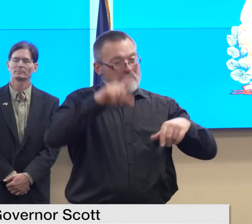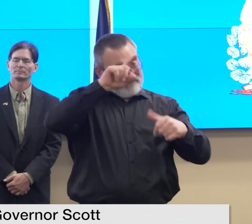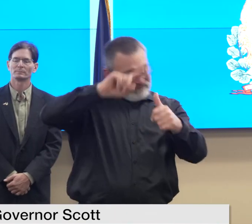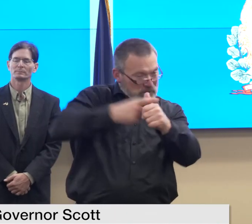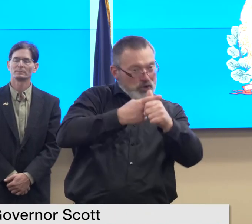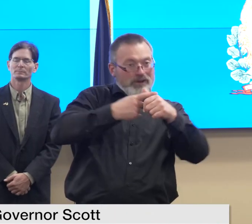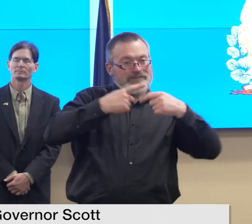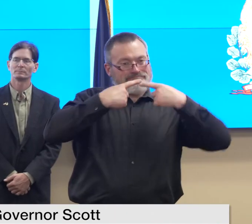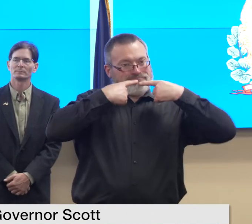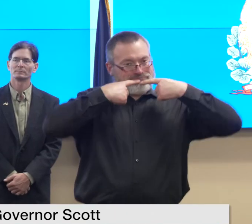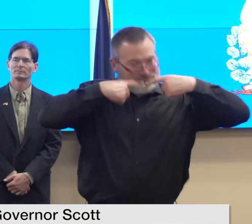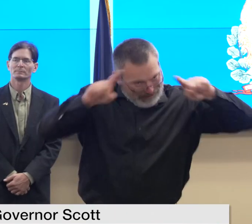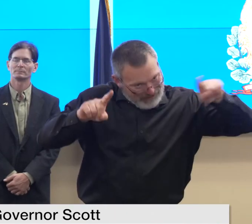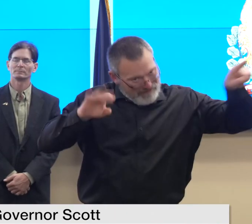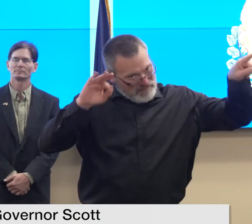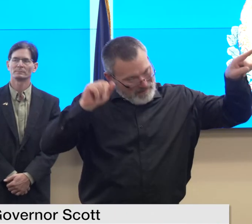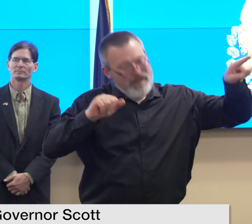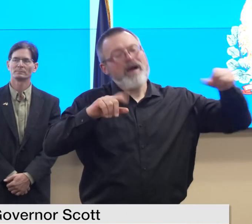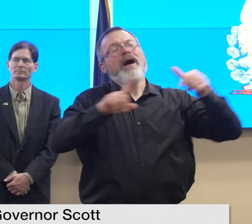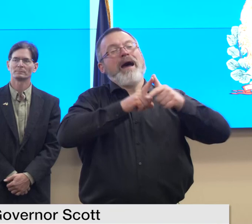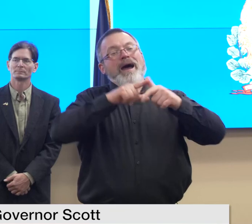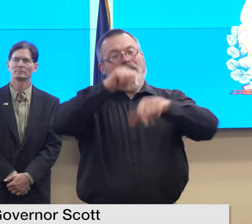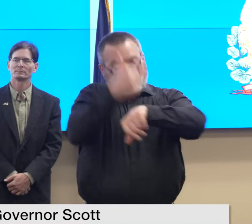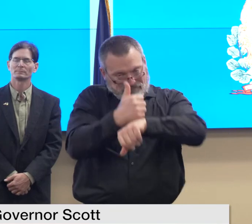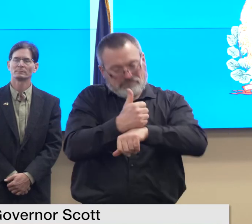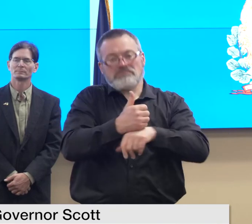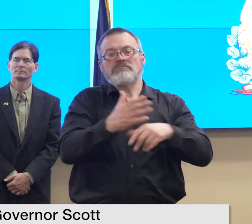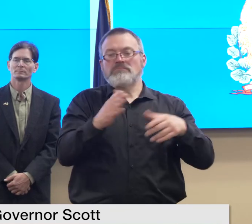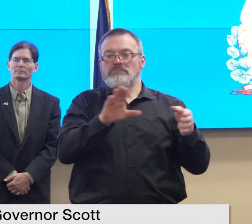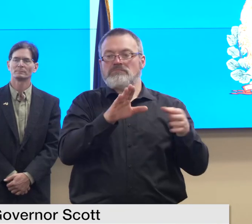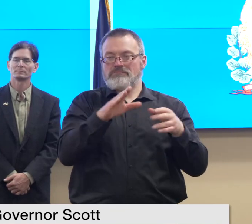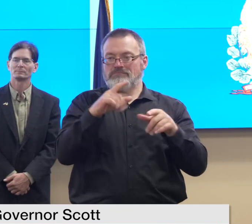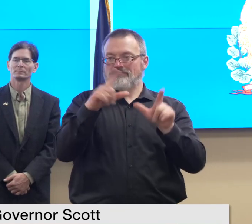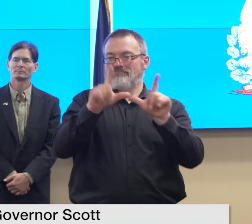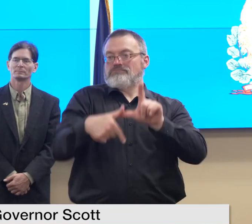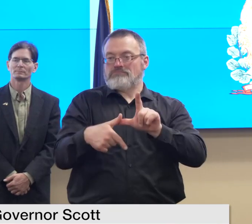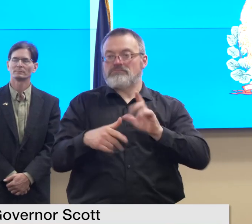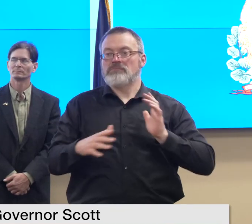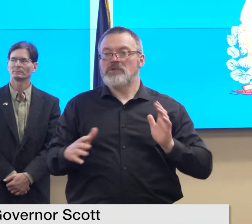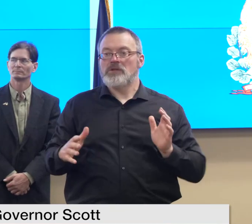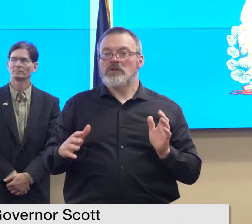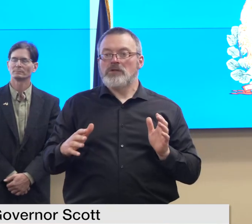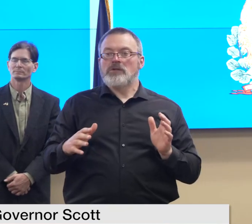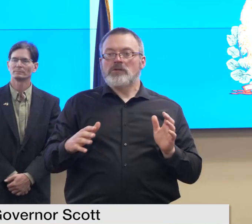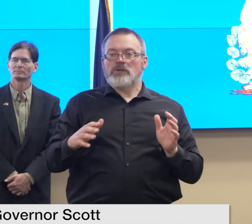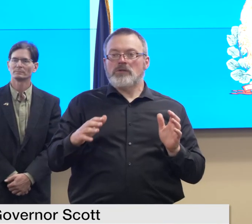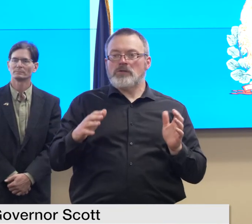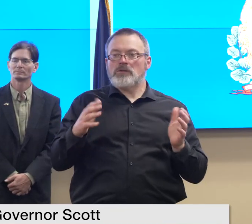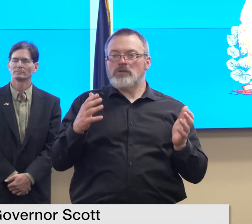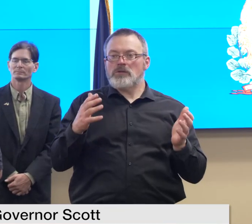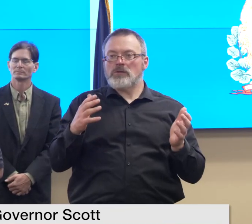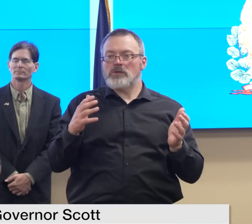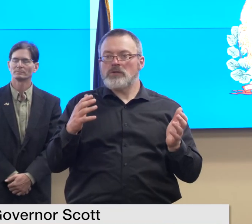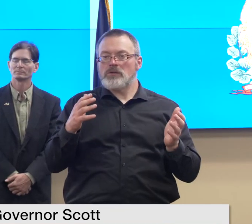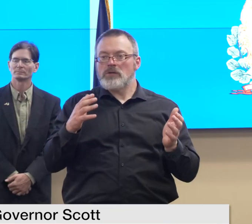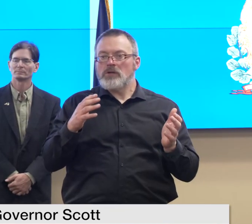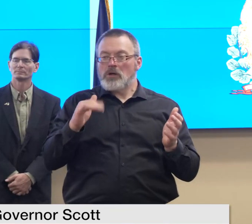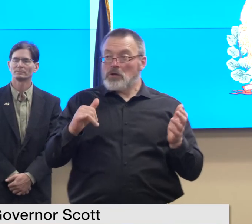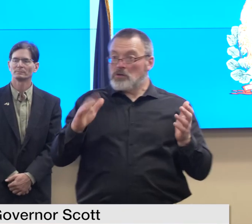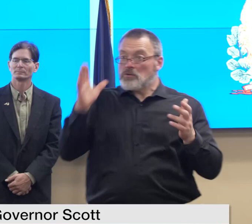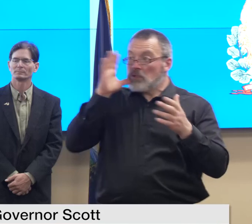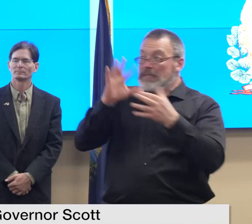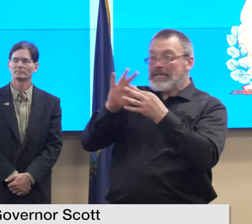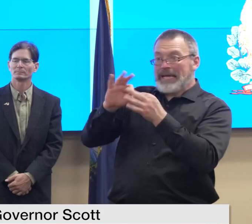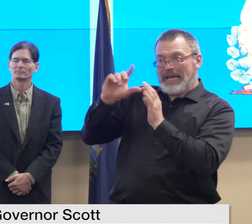it's usually a couple months that deadline will be announced later absolutely okay very good